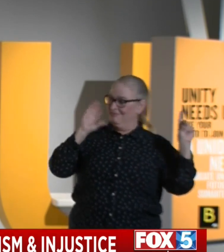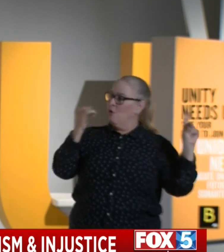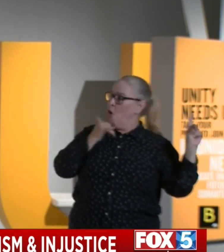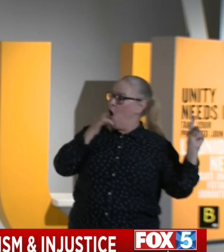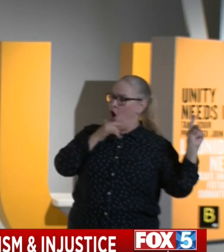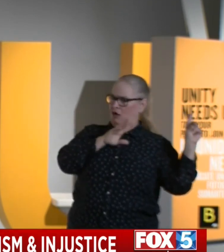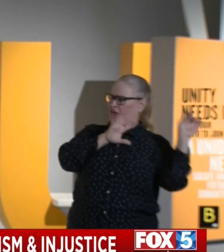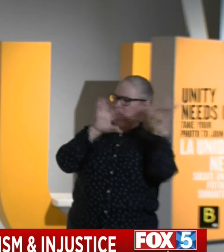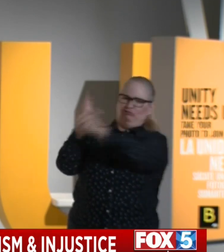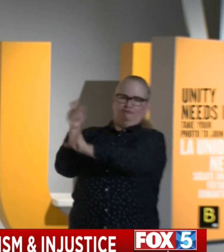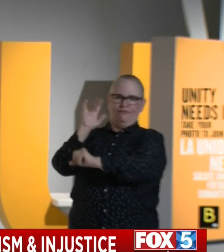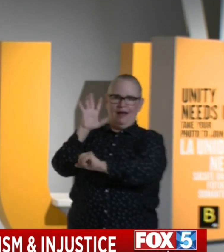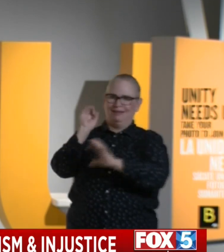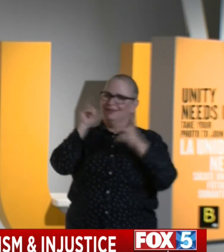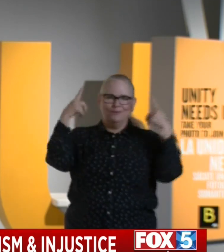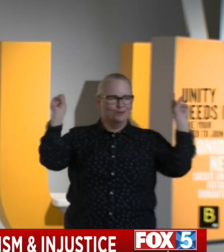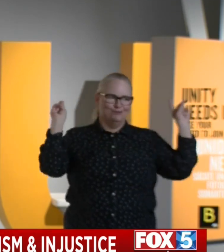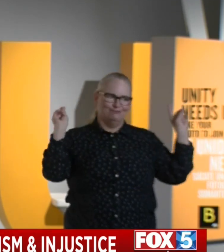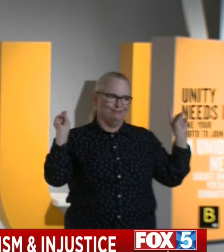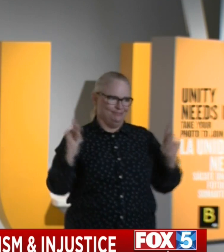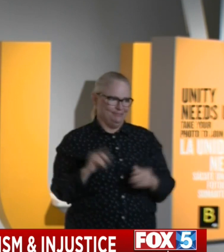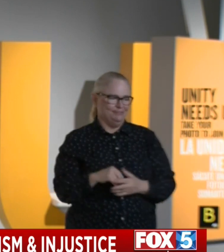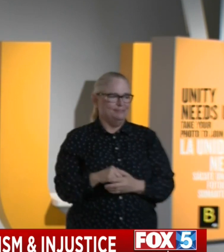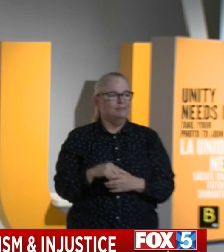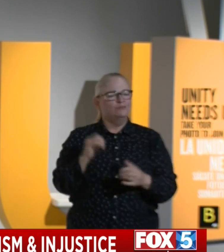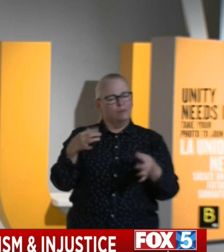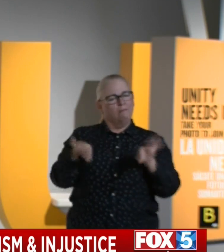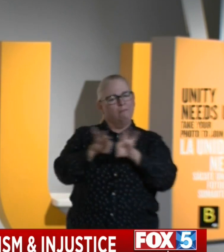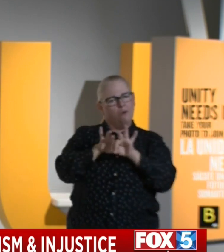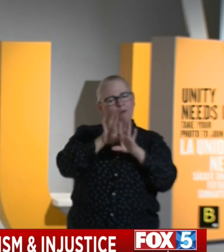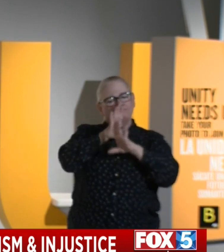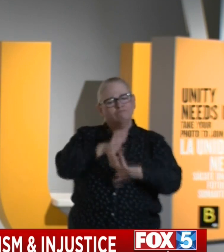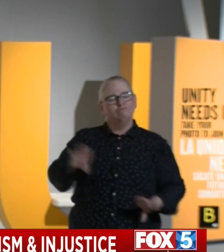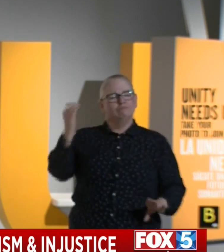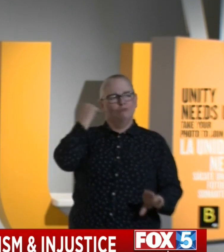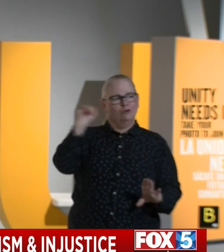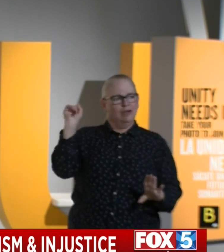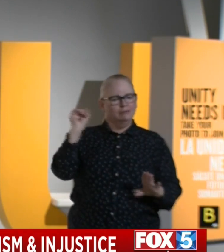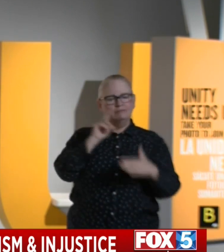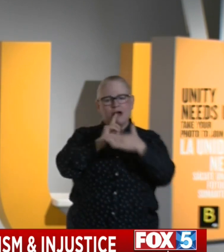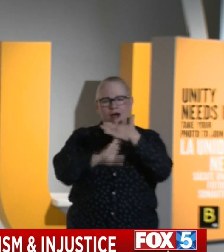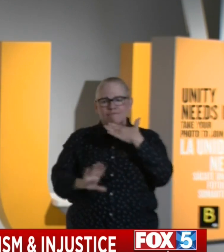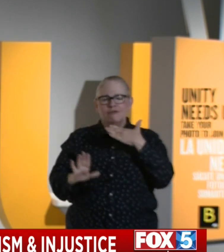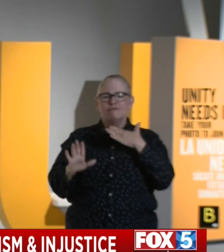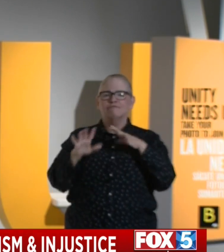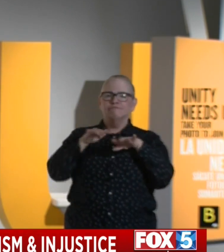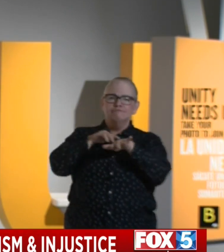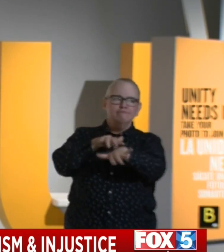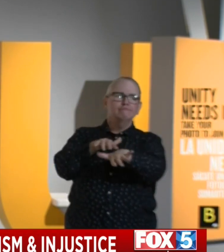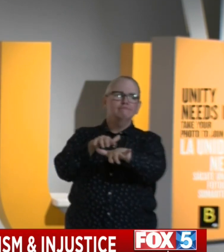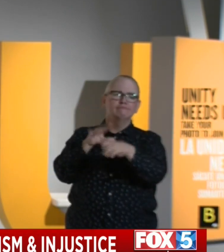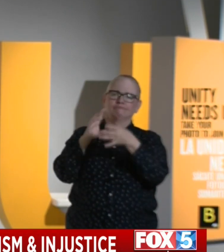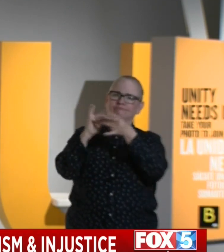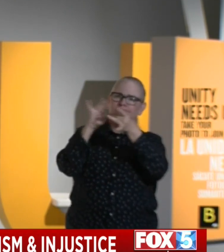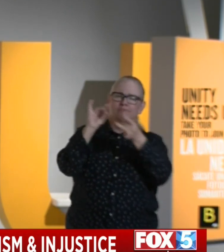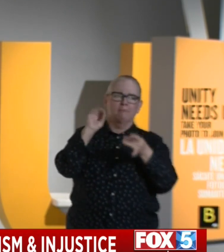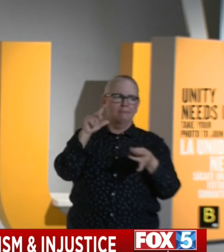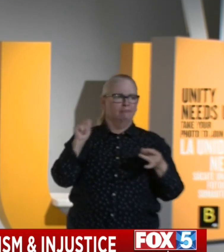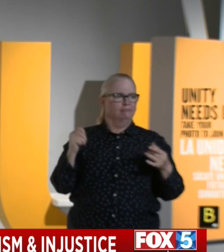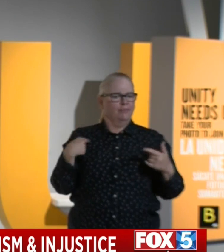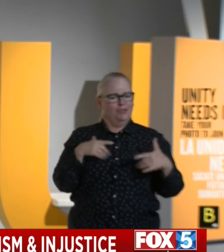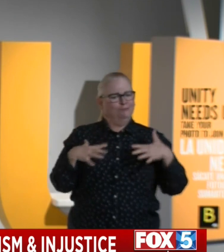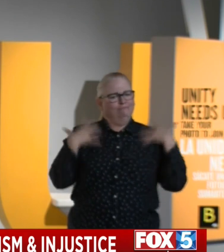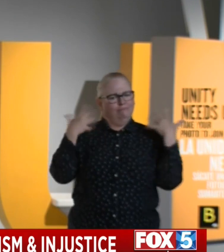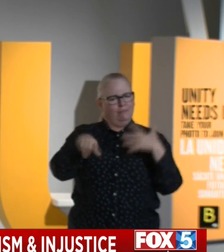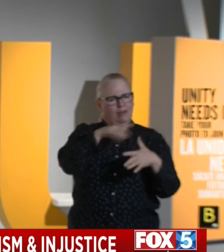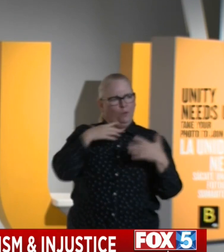protests was humbling and also enlivening because they want this moment to be met